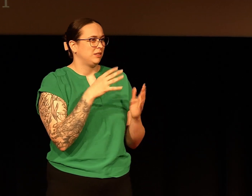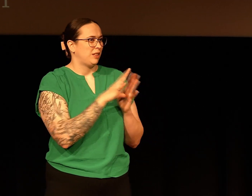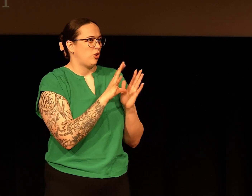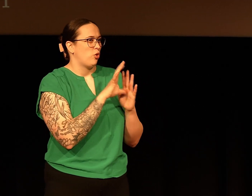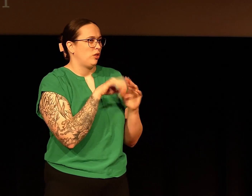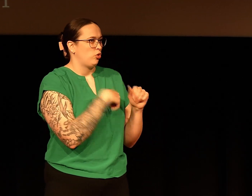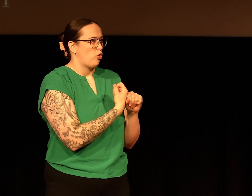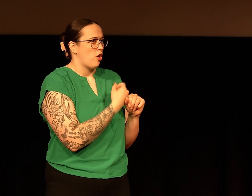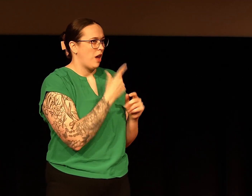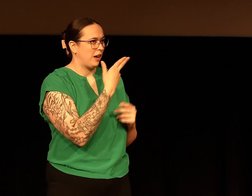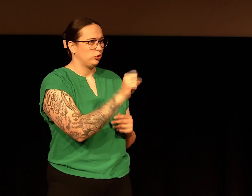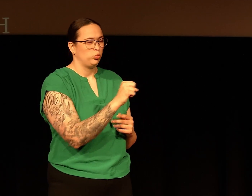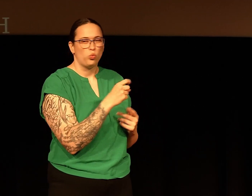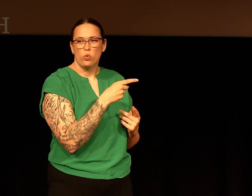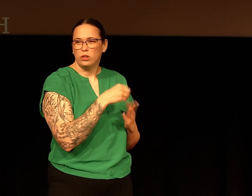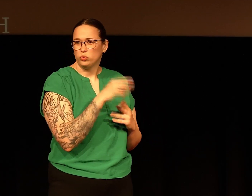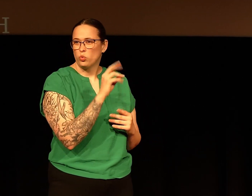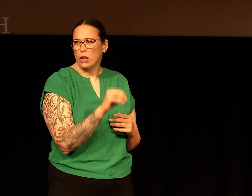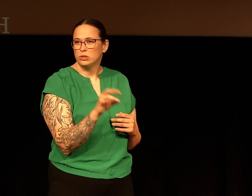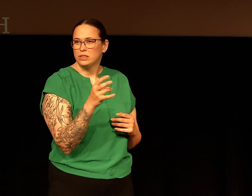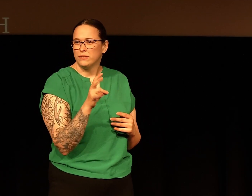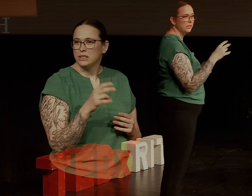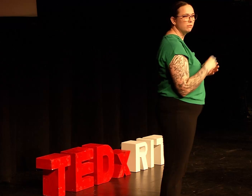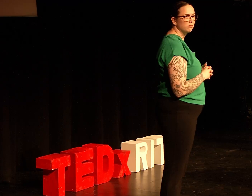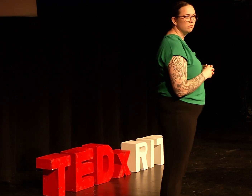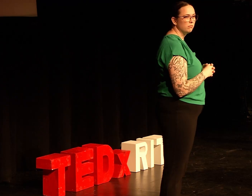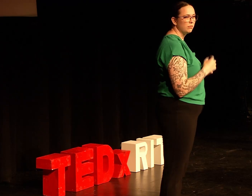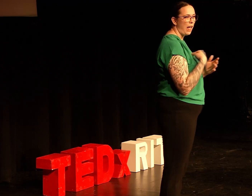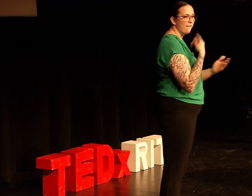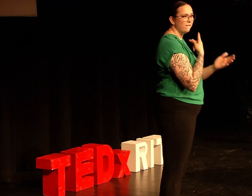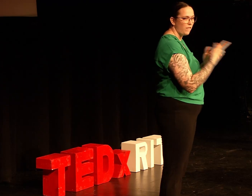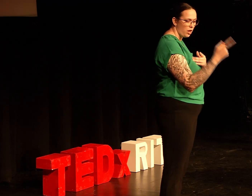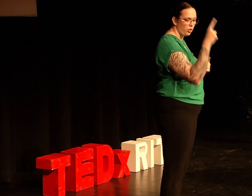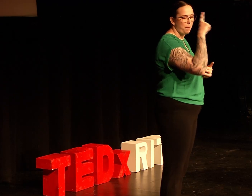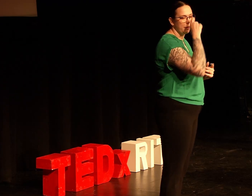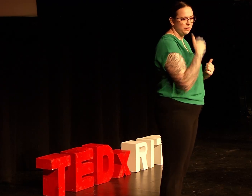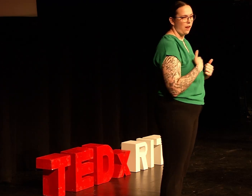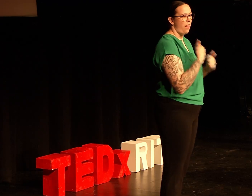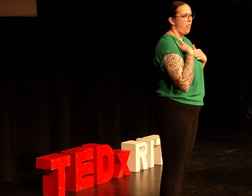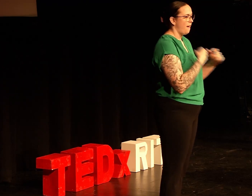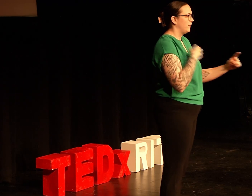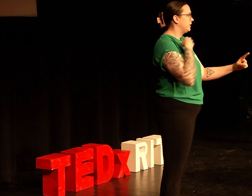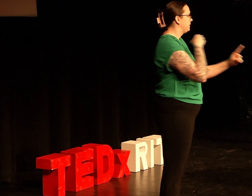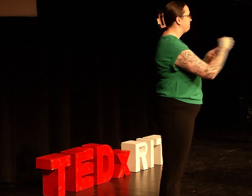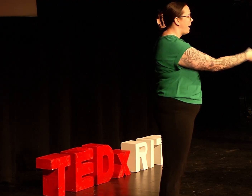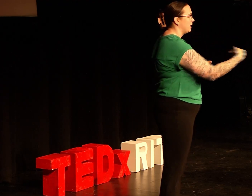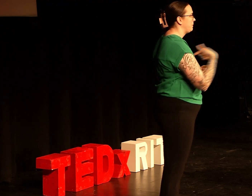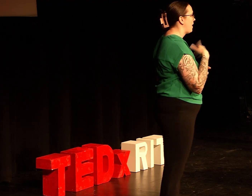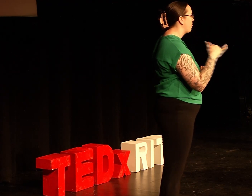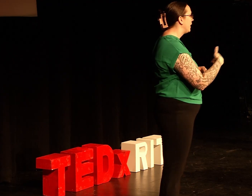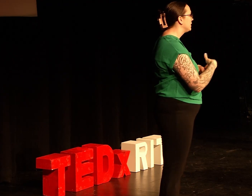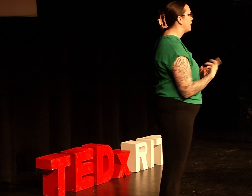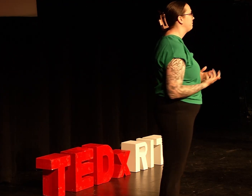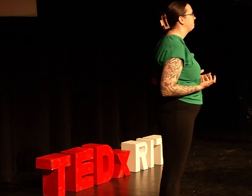I graduated in the top 5% of my class. I failed because life just knocked me to my knees at the time.